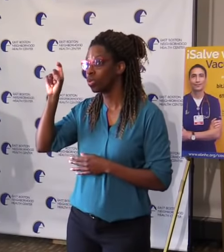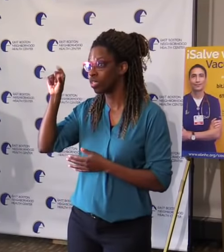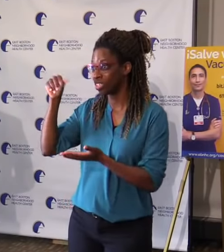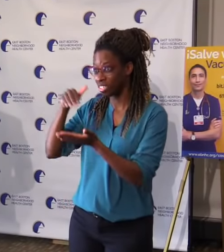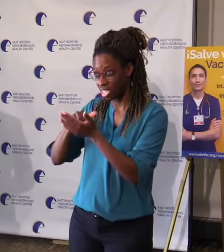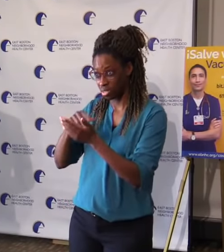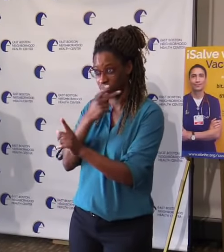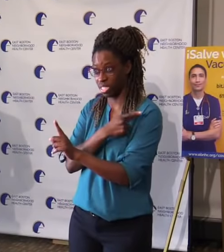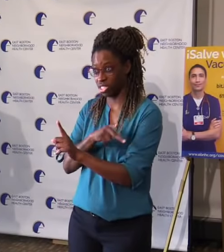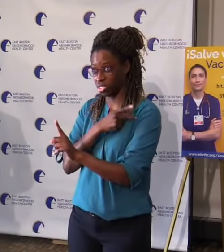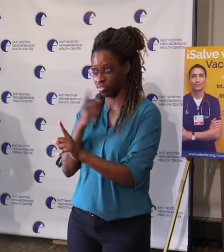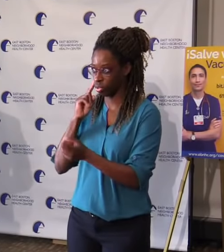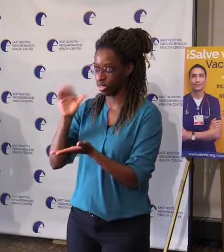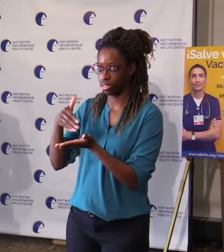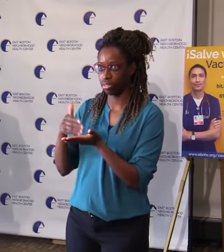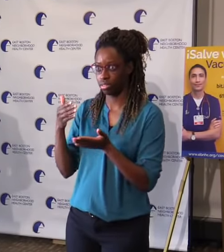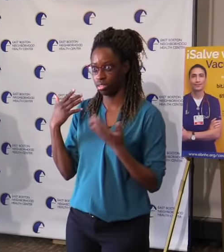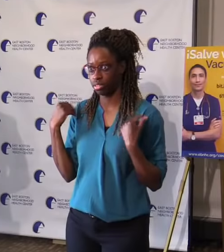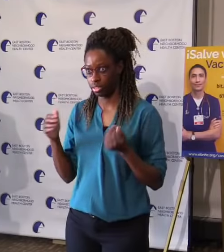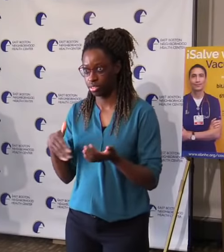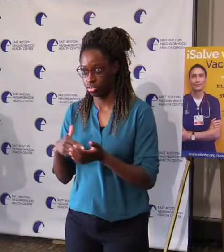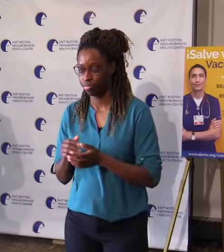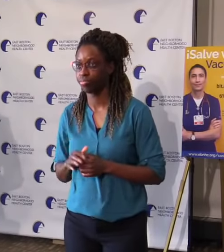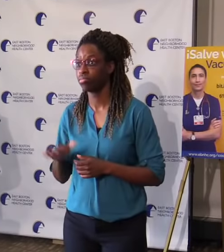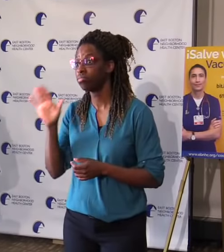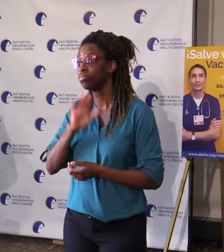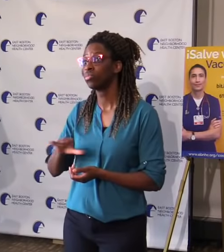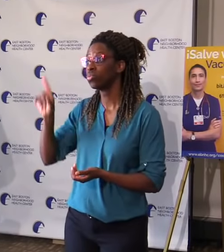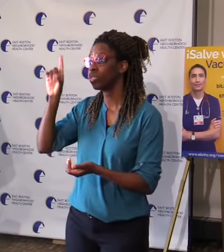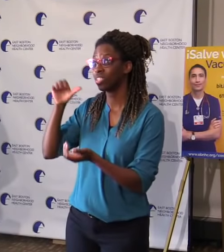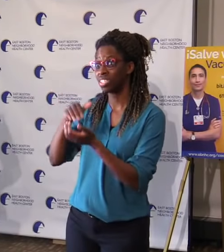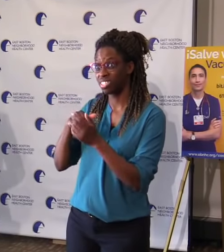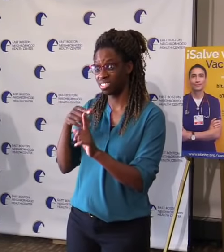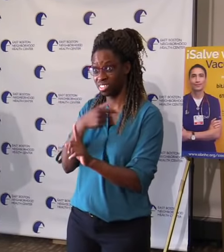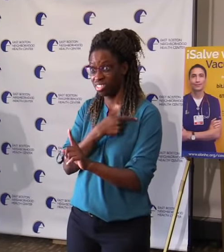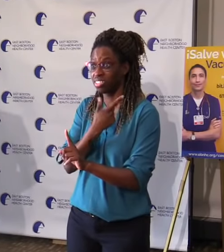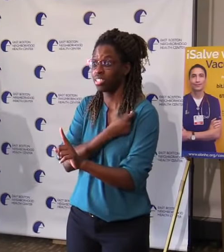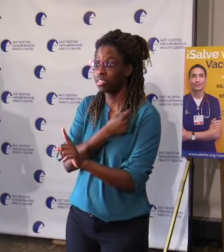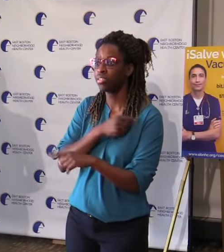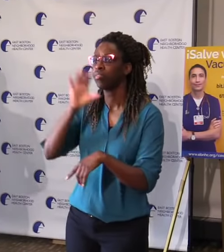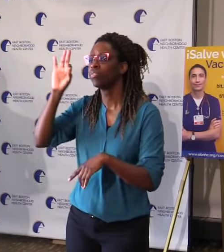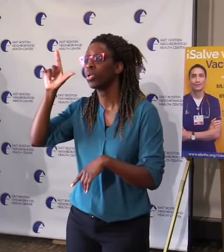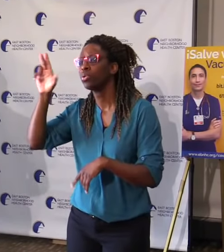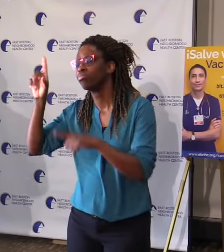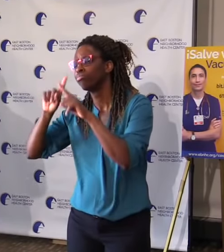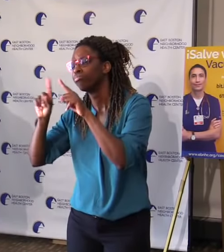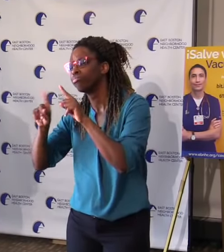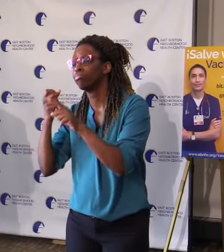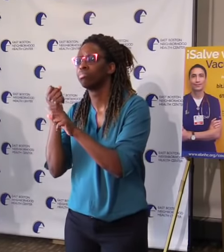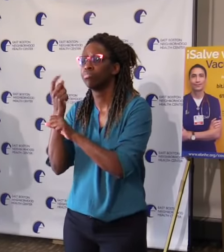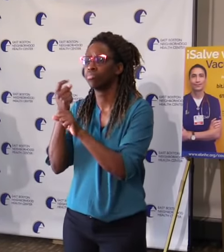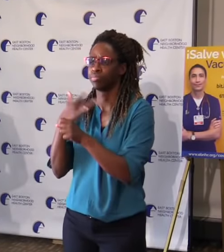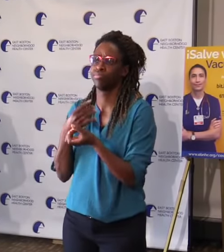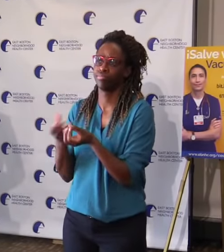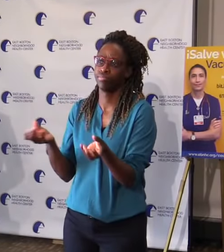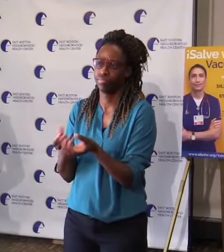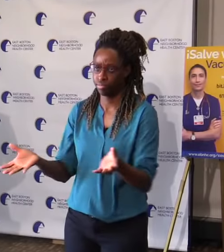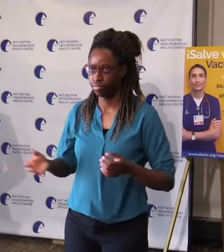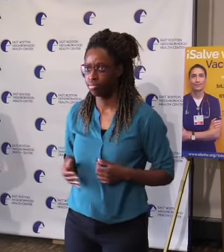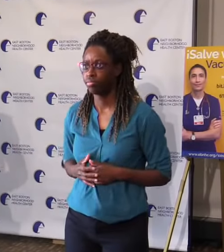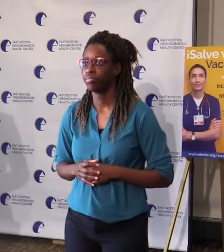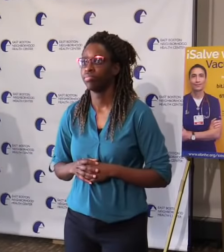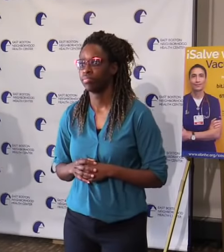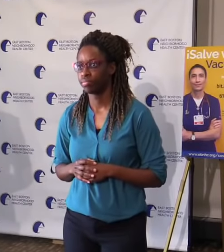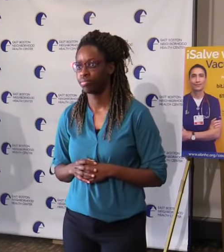vaccines each and every year. Over 50 years ago, East Boston Neighborhood Health Center was founded